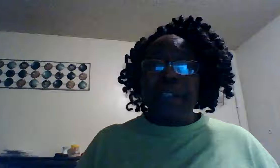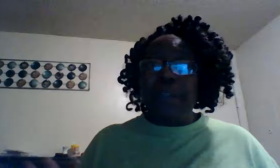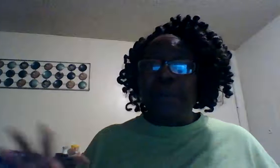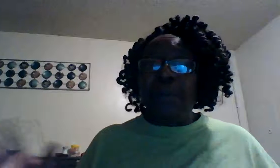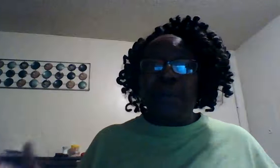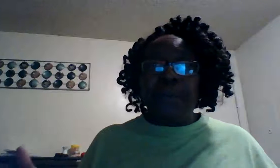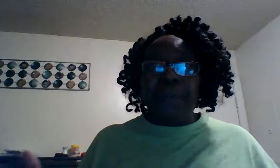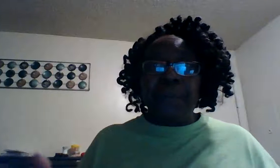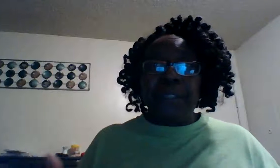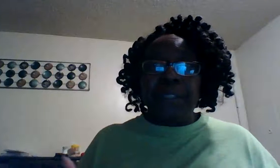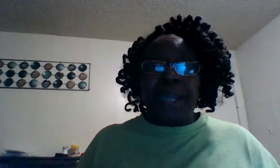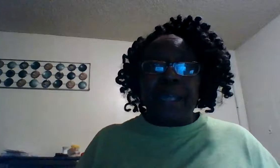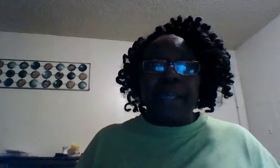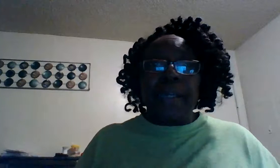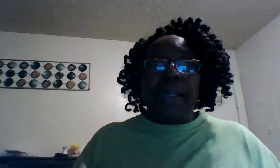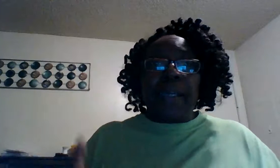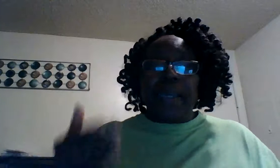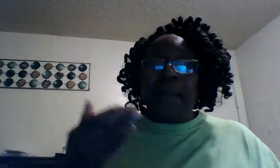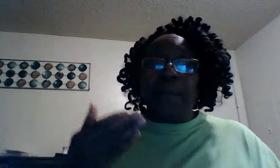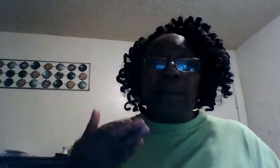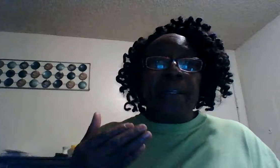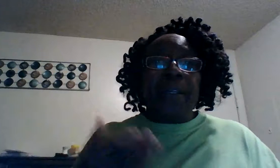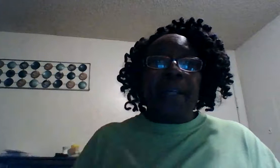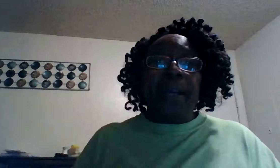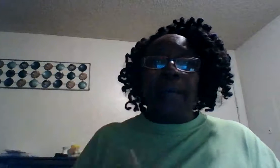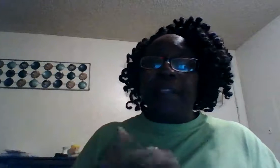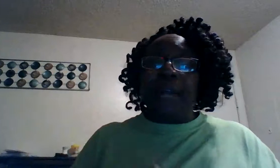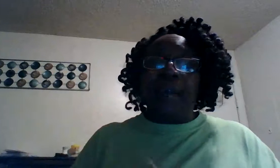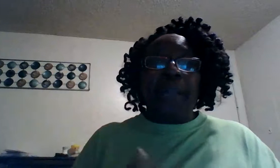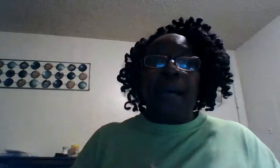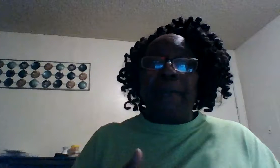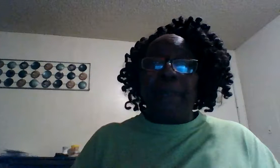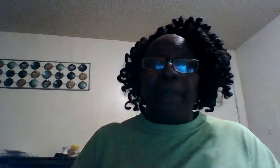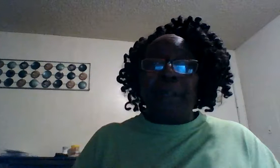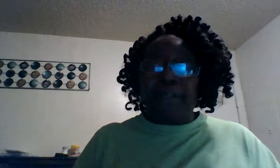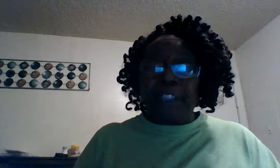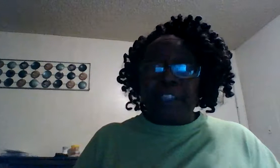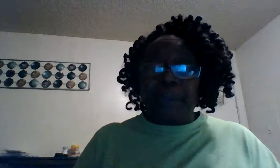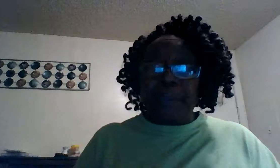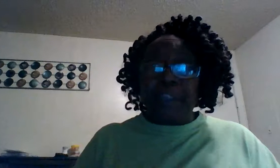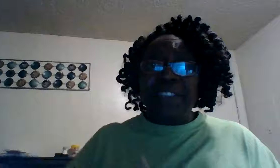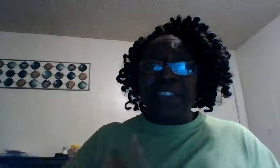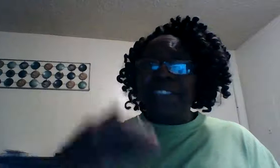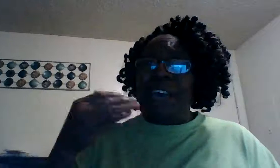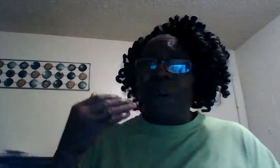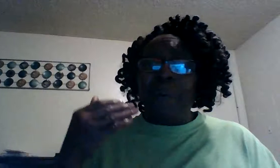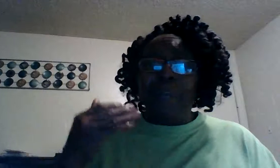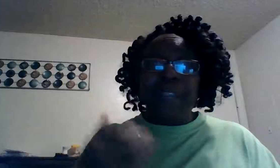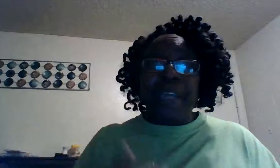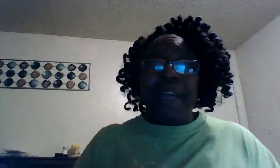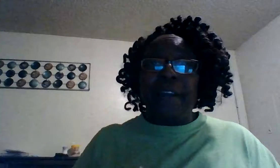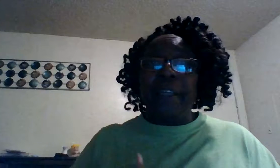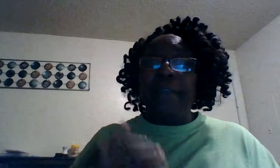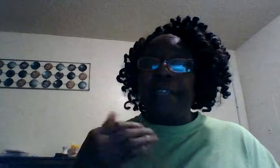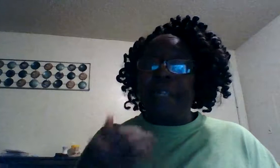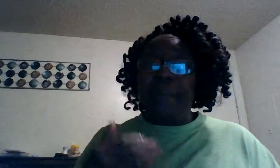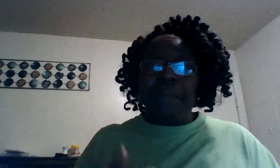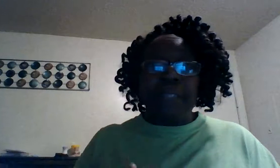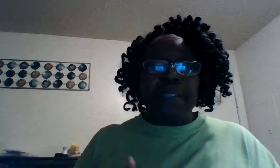you're going through today it would never stop god from loving you because he's always there even in the midst